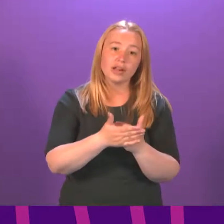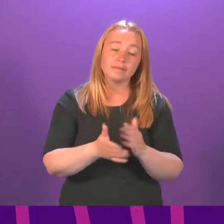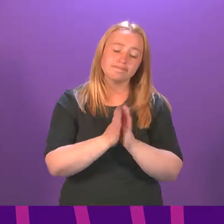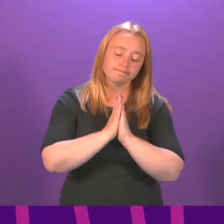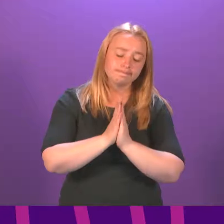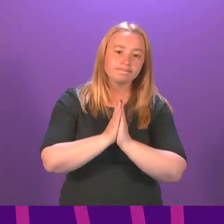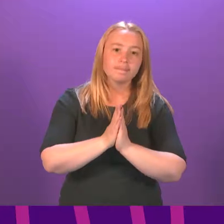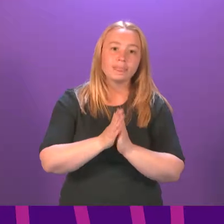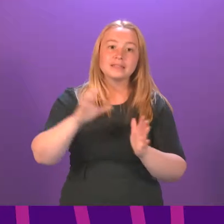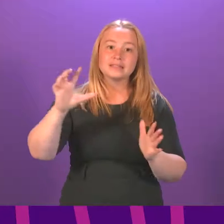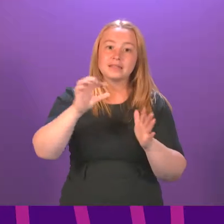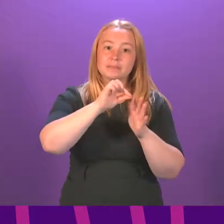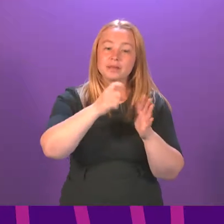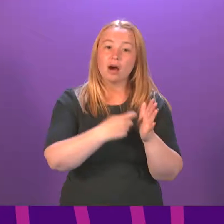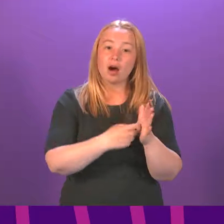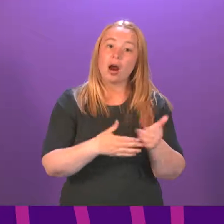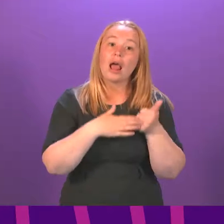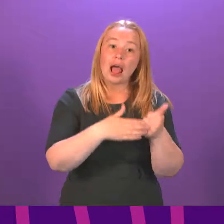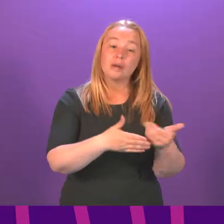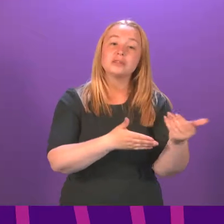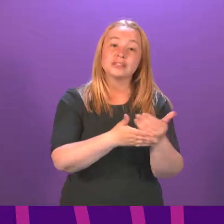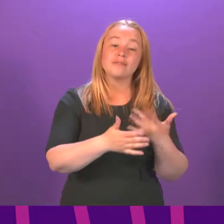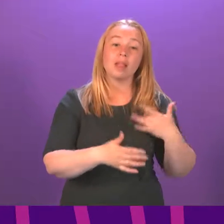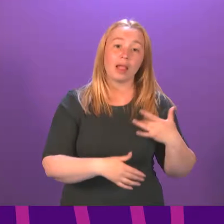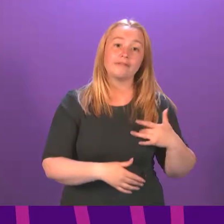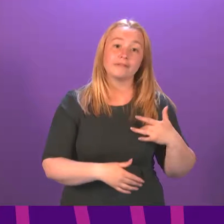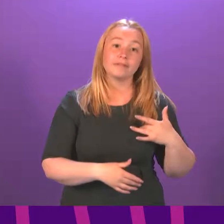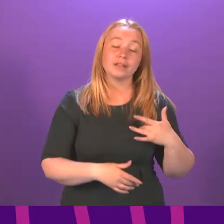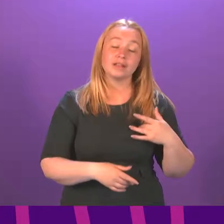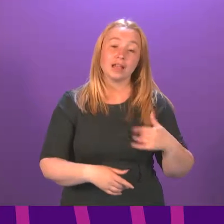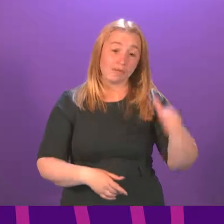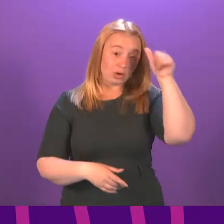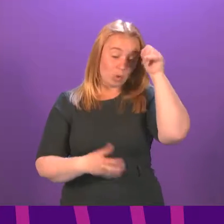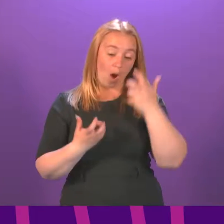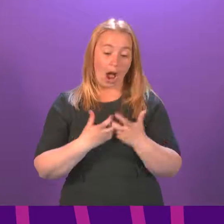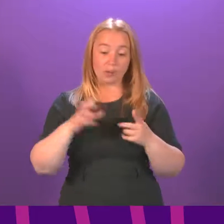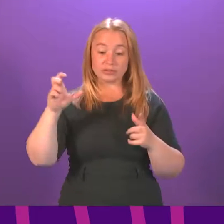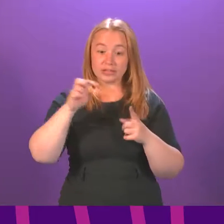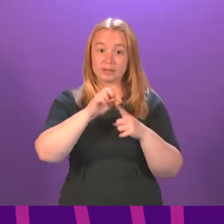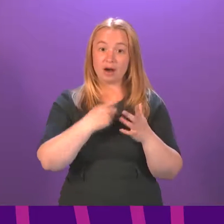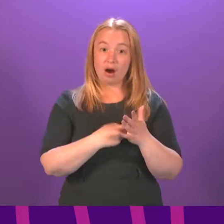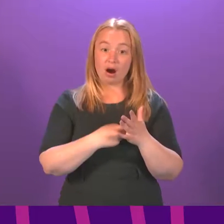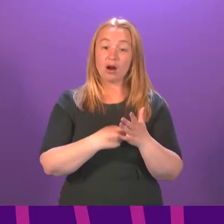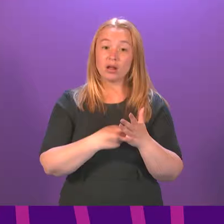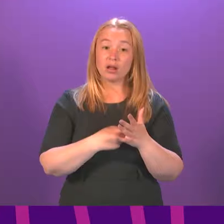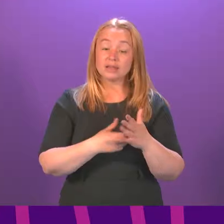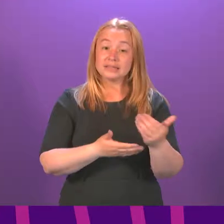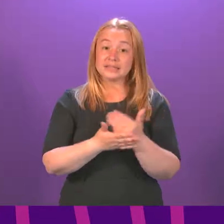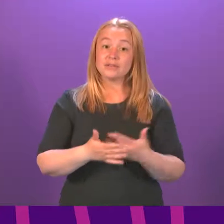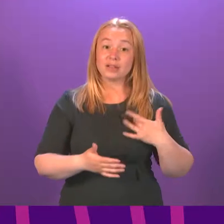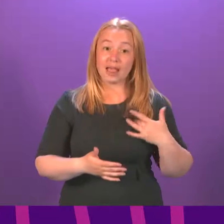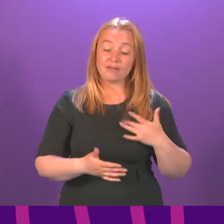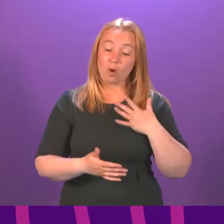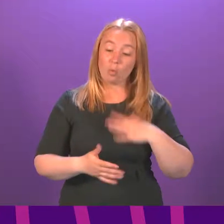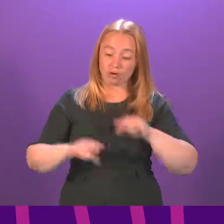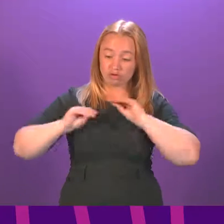CPR saved his life. Knowing how to perform CPR saved lives. The more people in Scotland that know how to do CPR, the better.